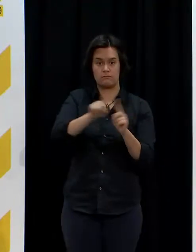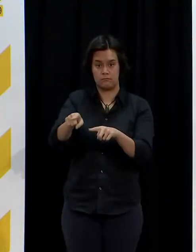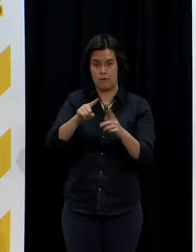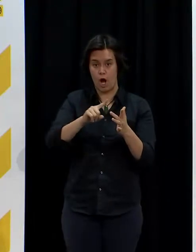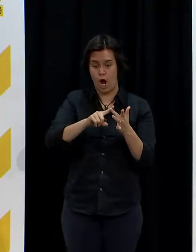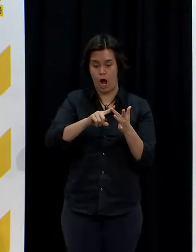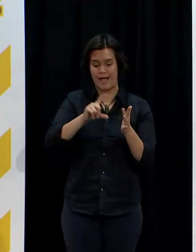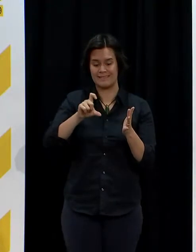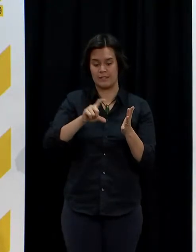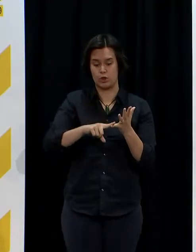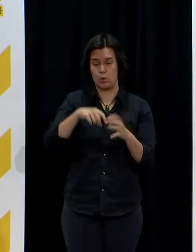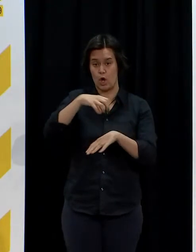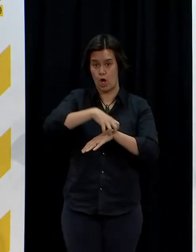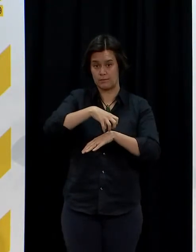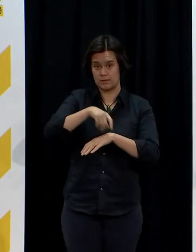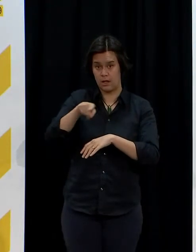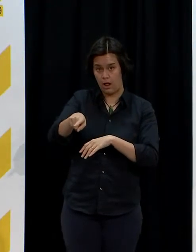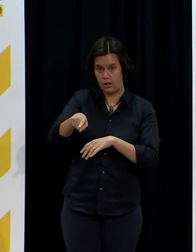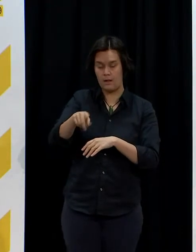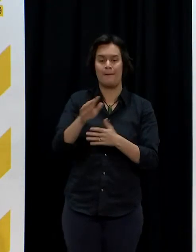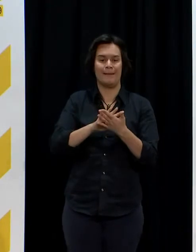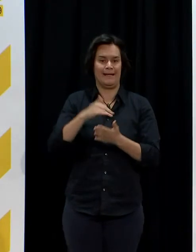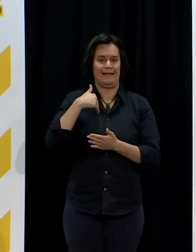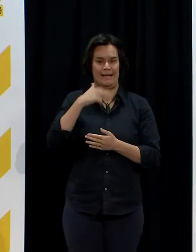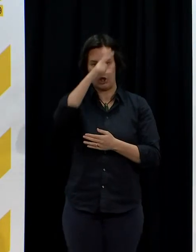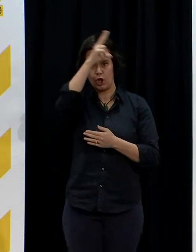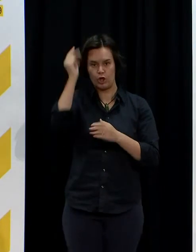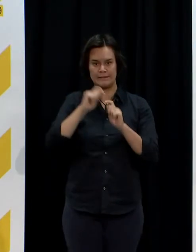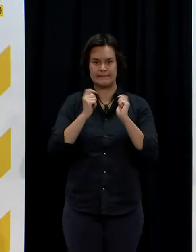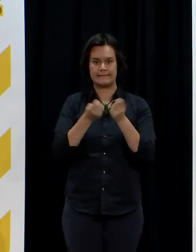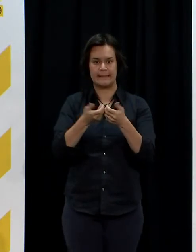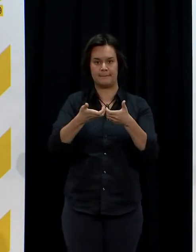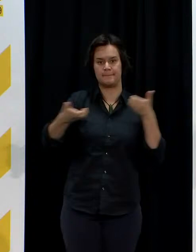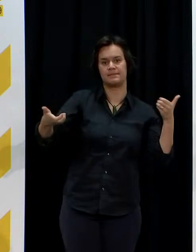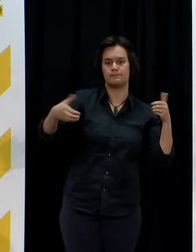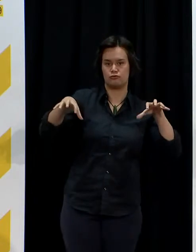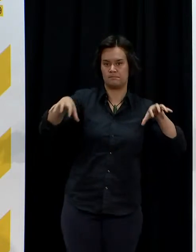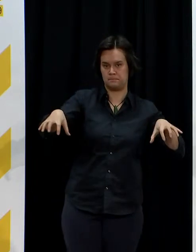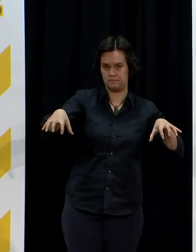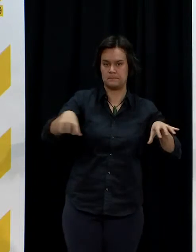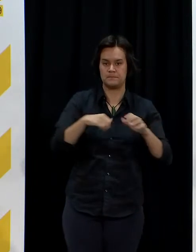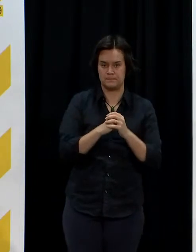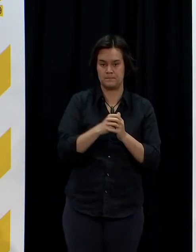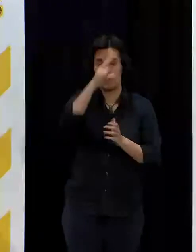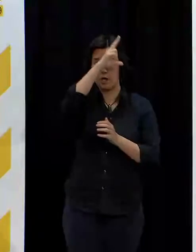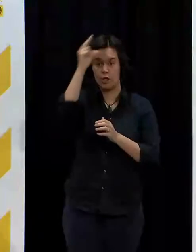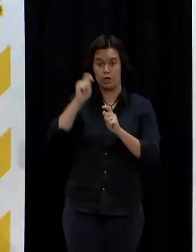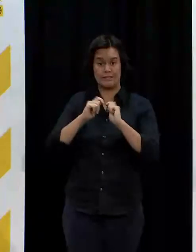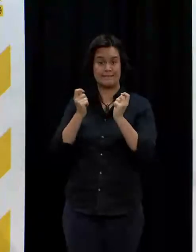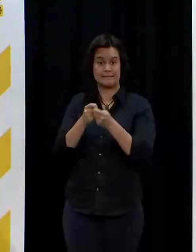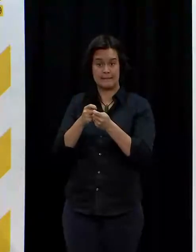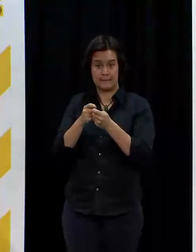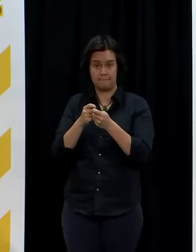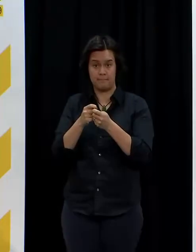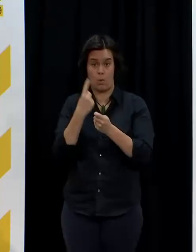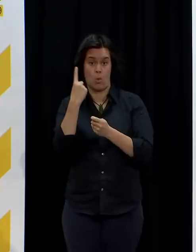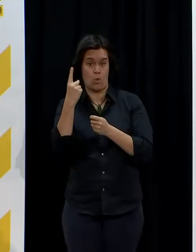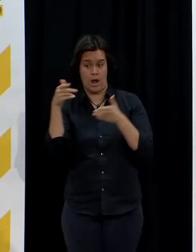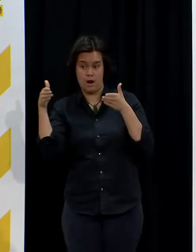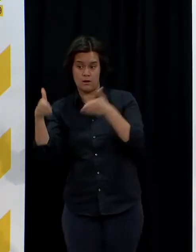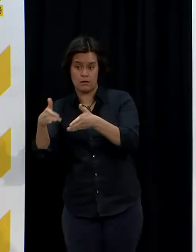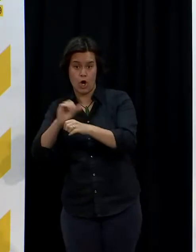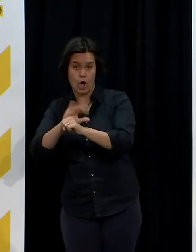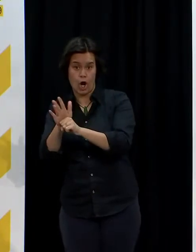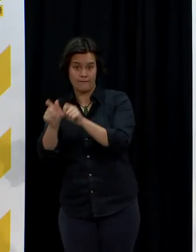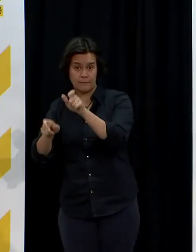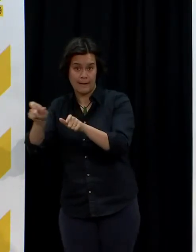unit you separate out your nursing and other staff to make sure that those looking after the COVID patients are just